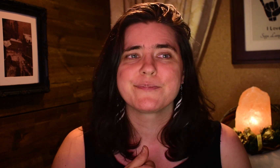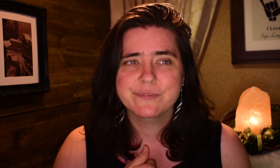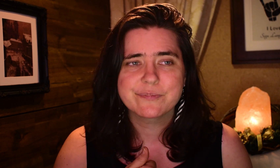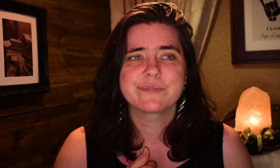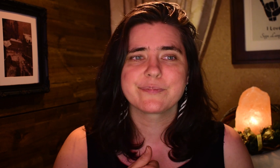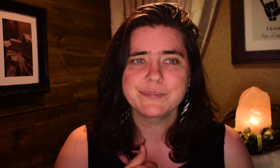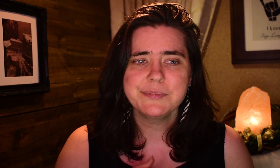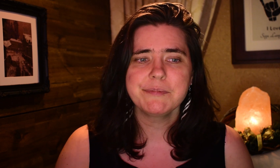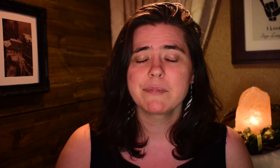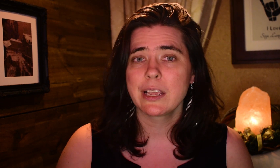myself, yeah.